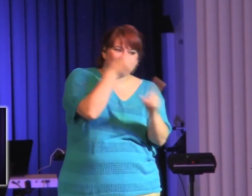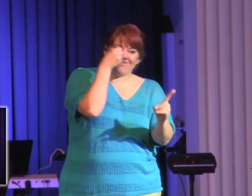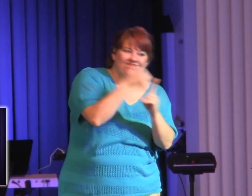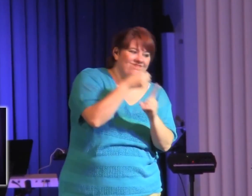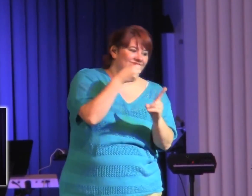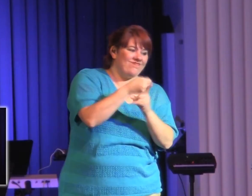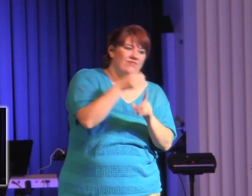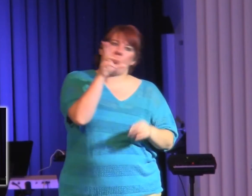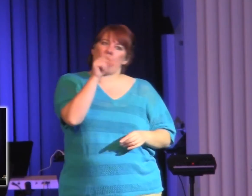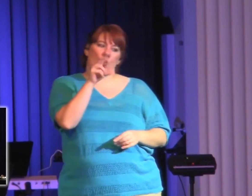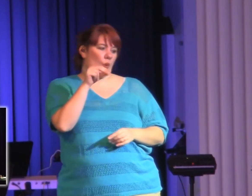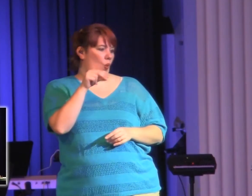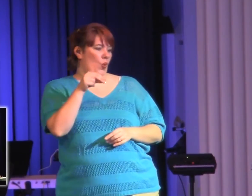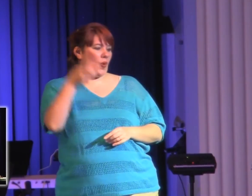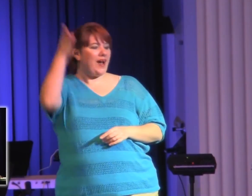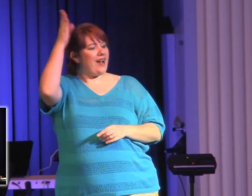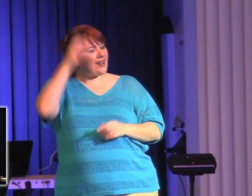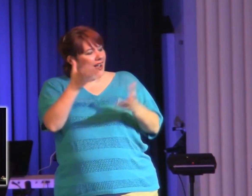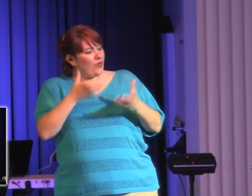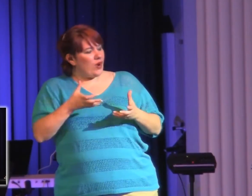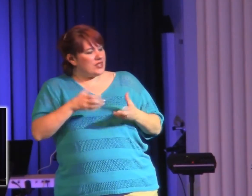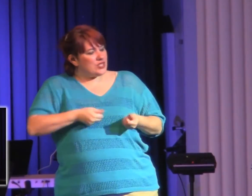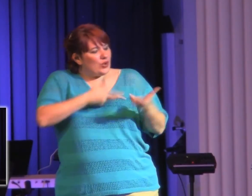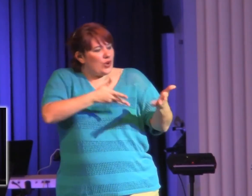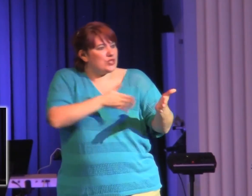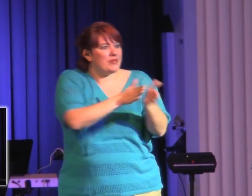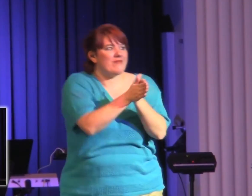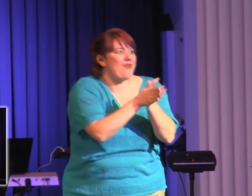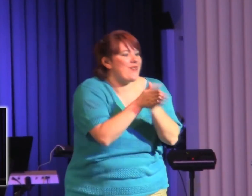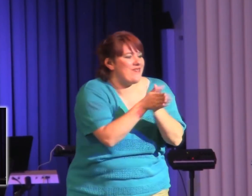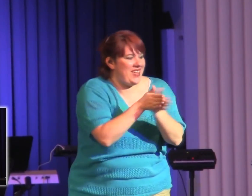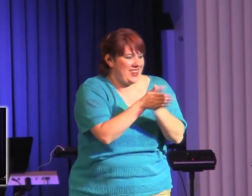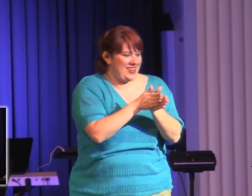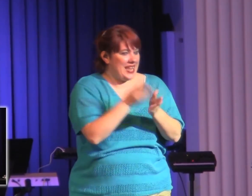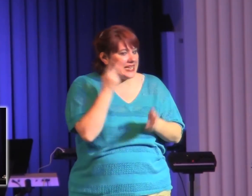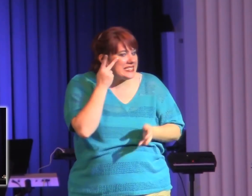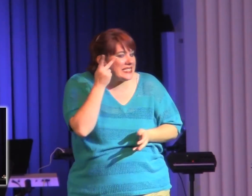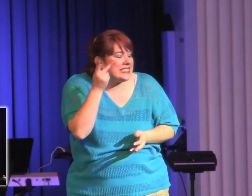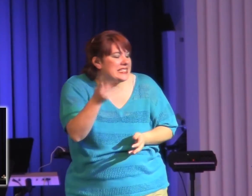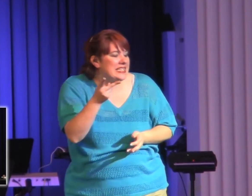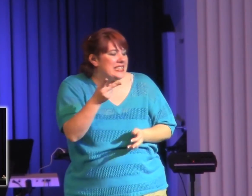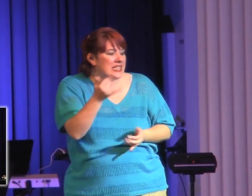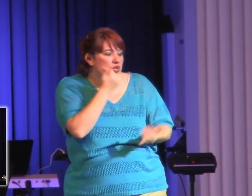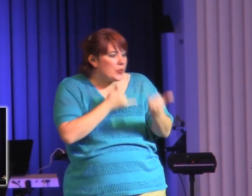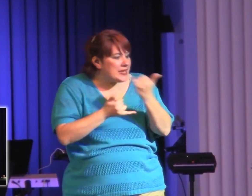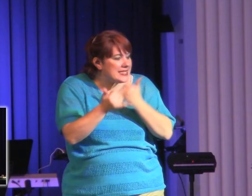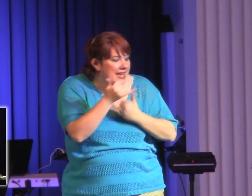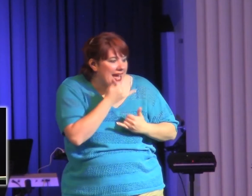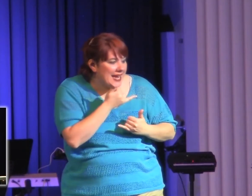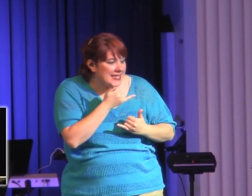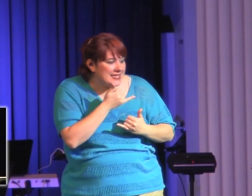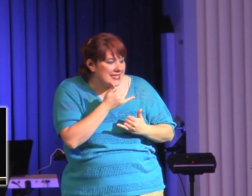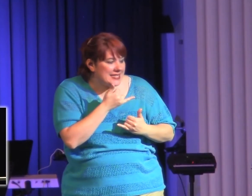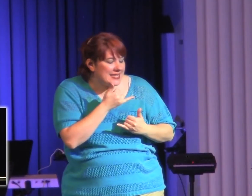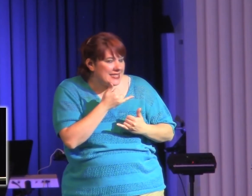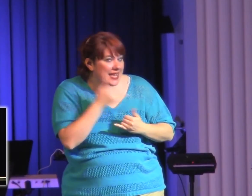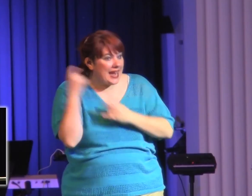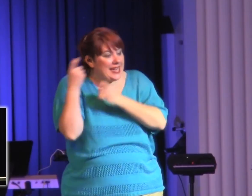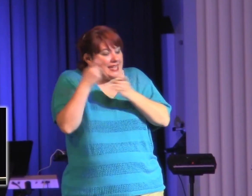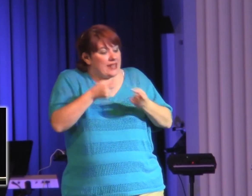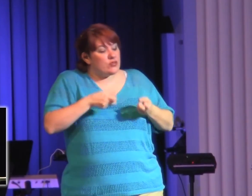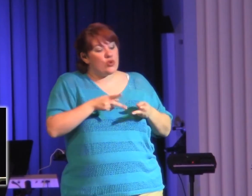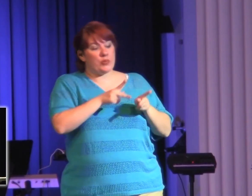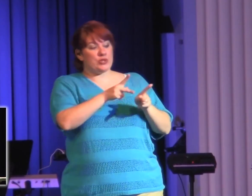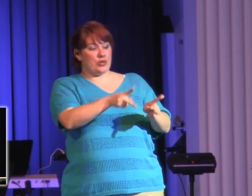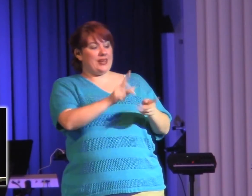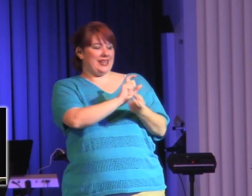is nothing more than an opportunity to figure out what I did wrong and do it right the next time around. You know what? I'm going to say it a little